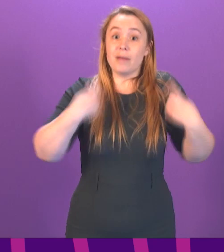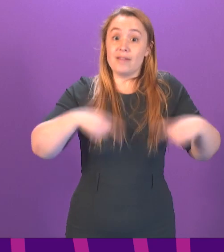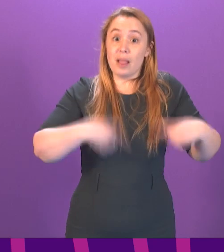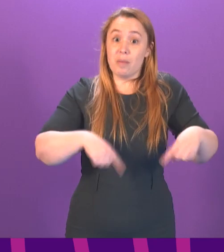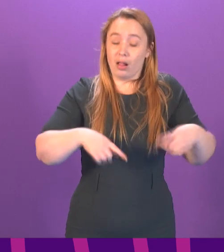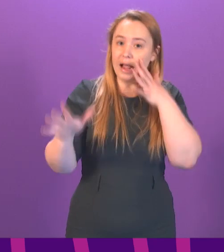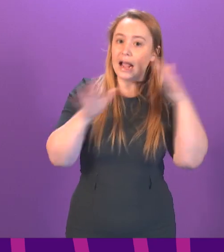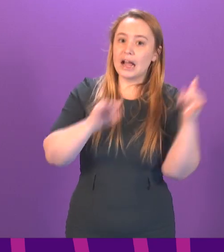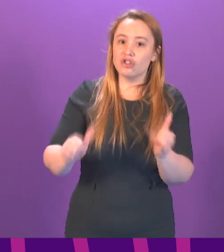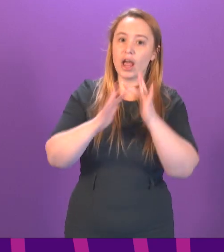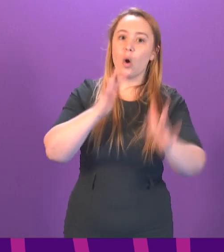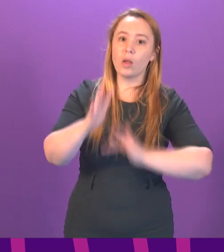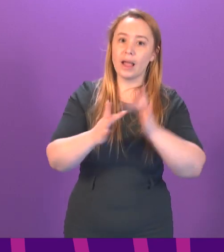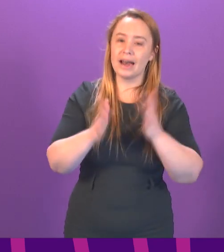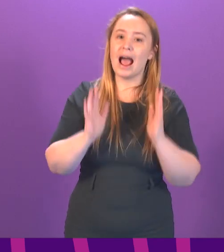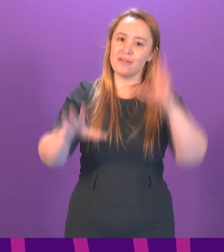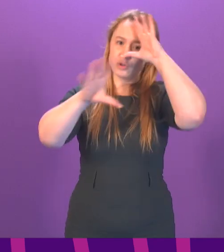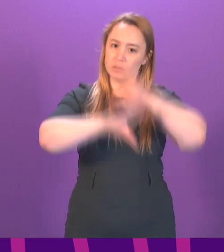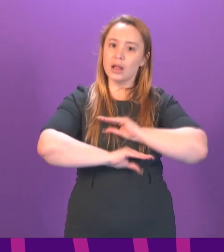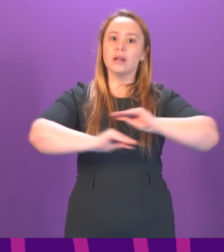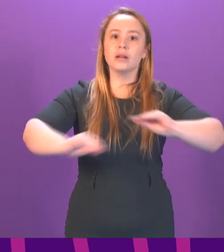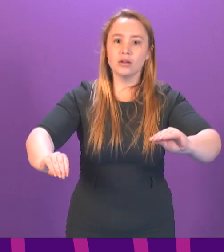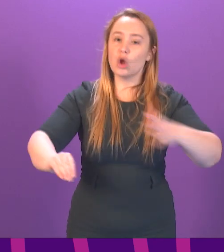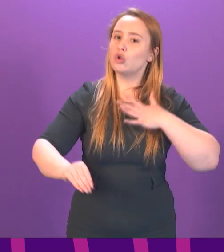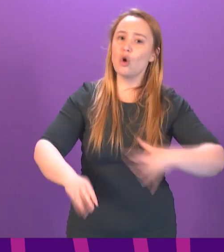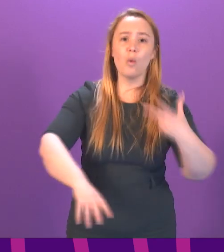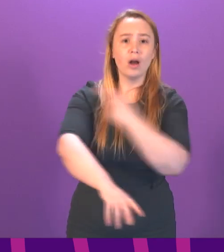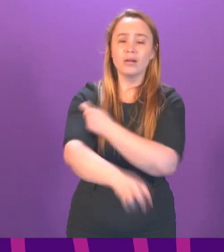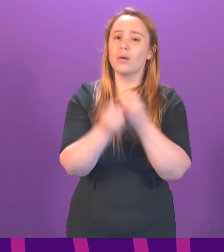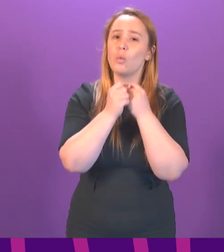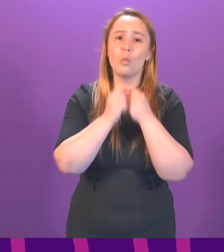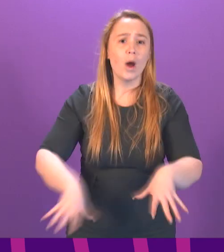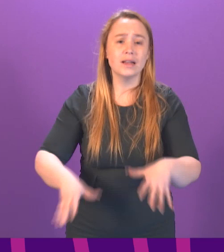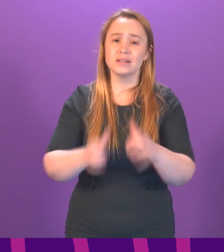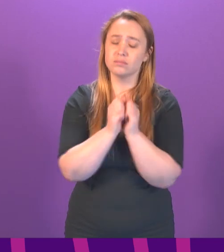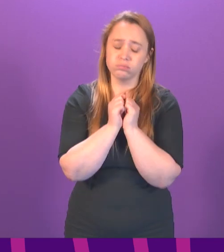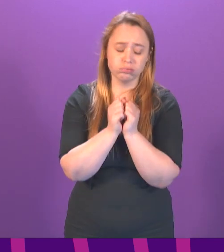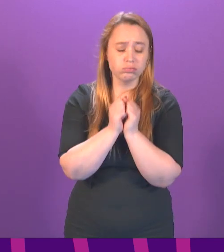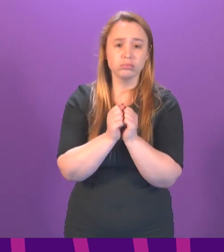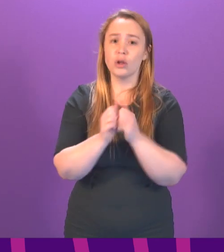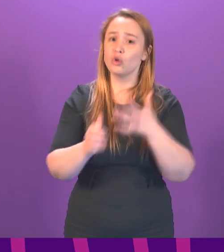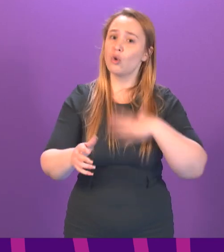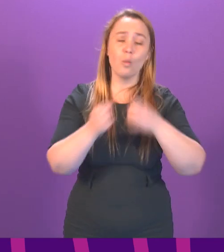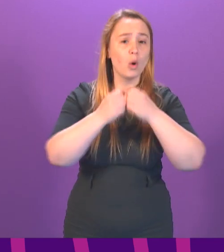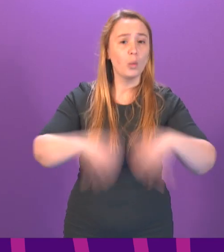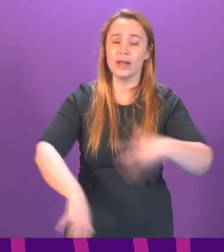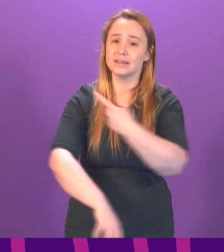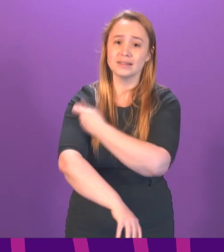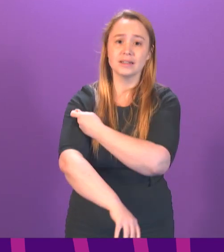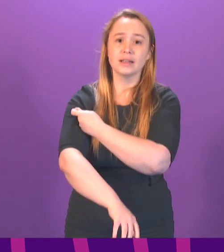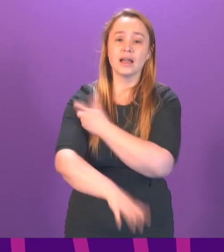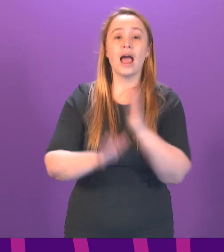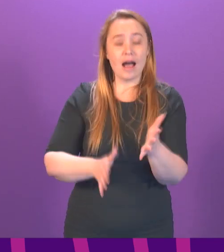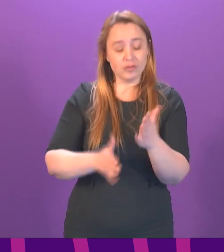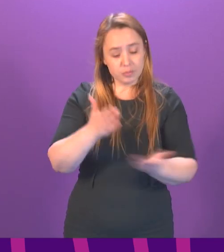vacancies to ensure not a single drop of this precious vaccine is squandered but the maximum